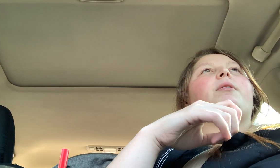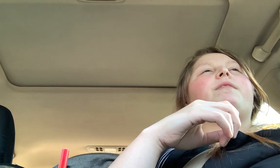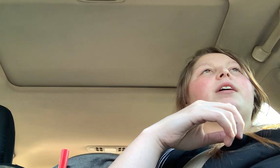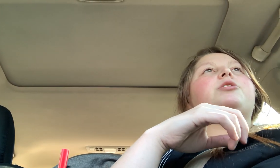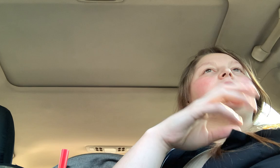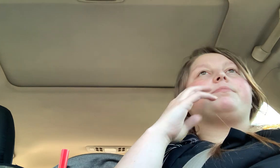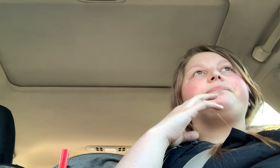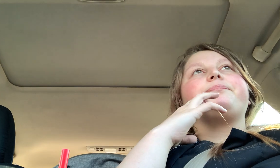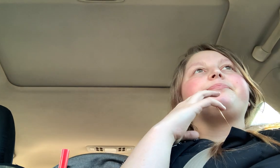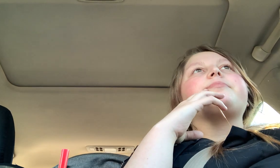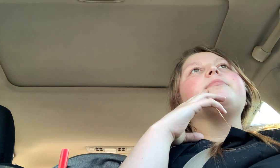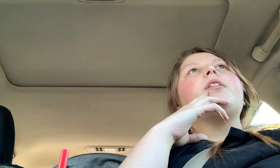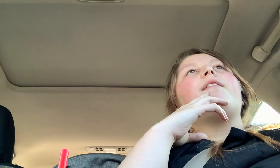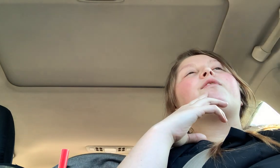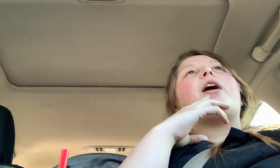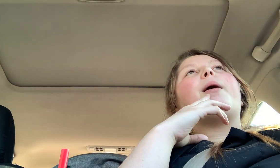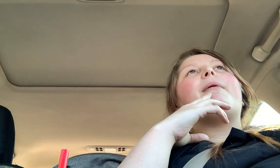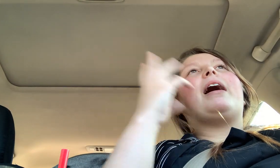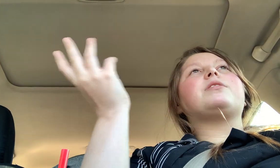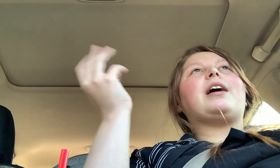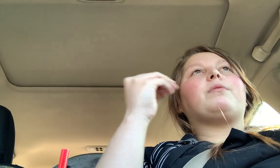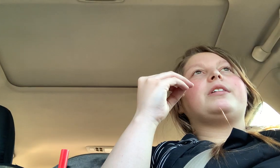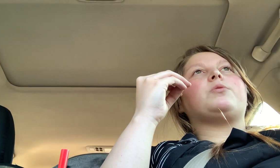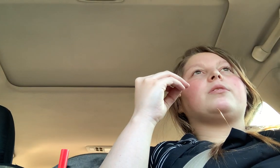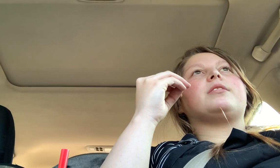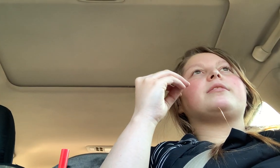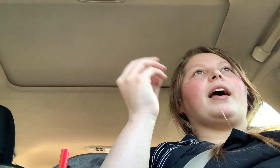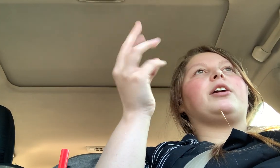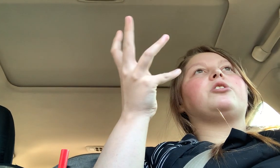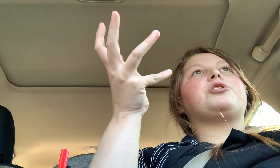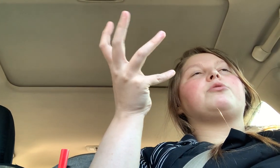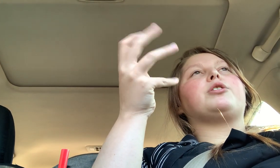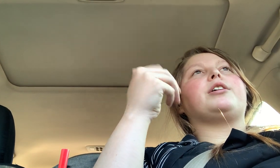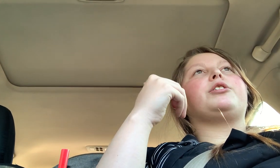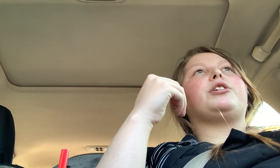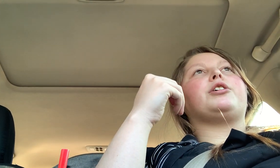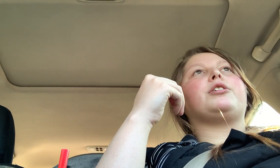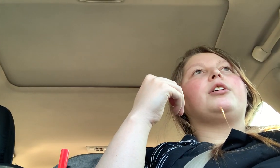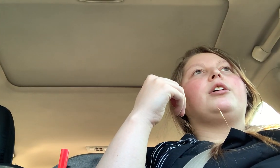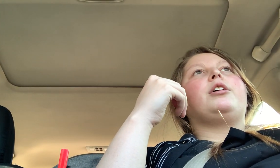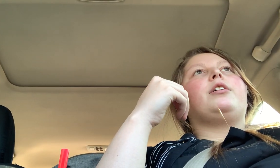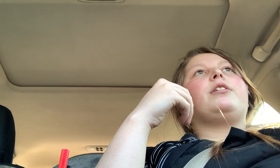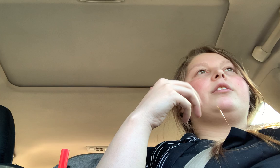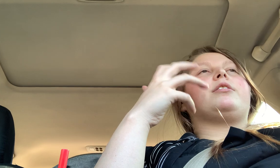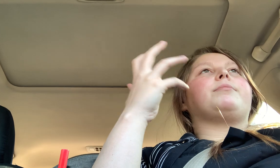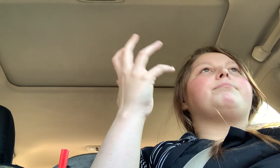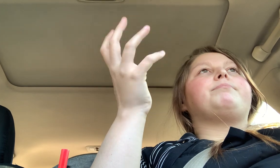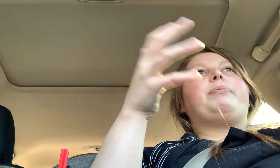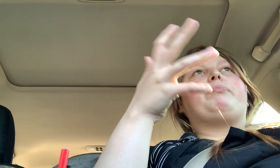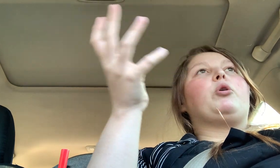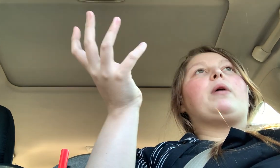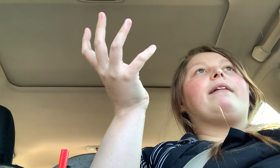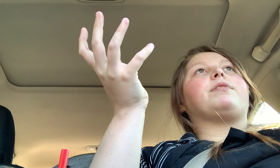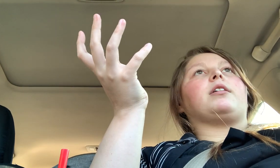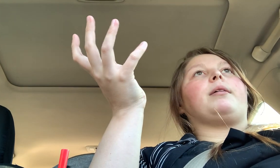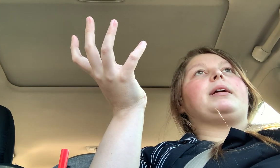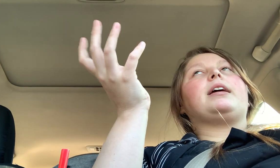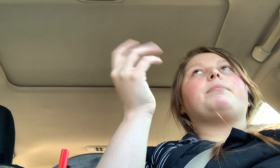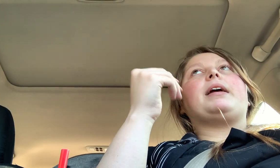motivation from outside resources like your children, your, your whoever. I mean, it could be